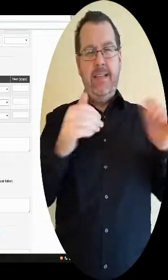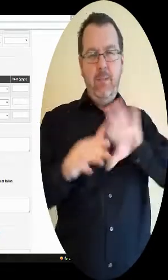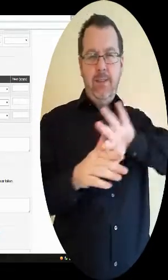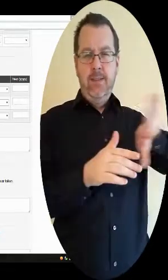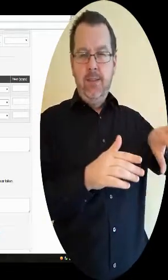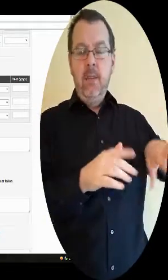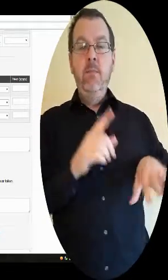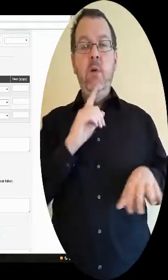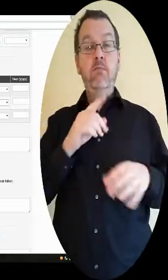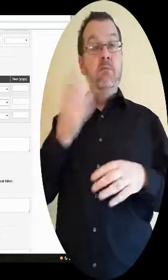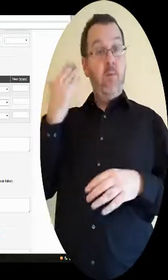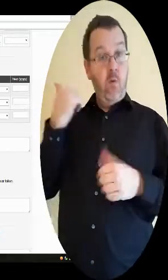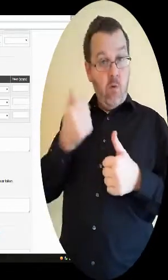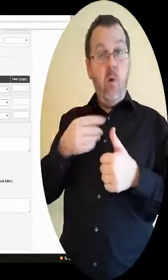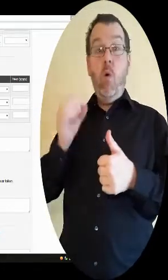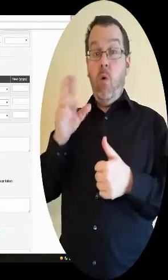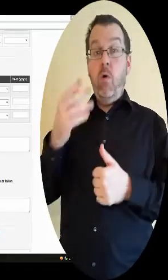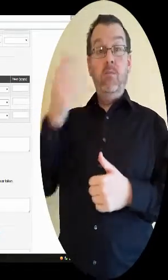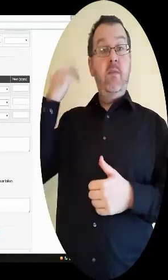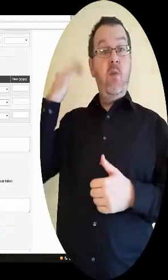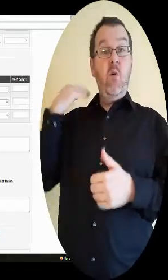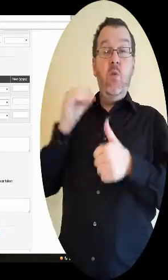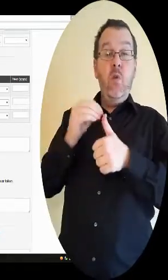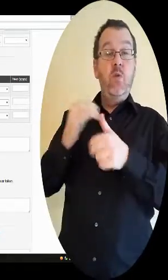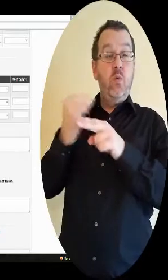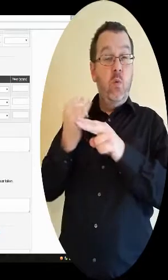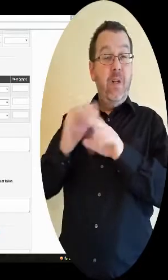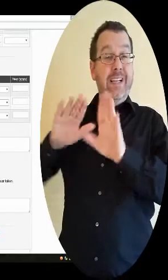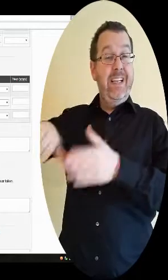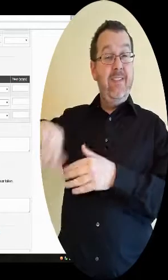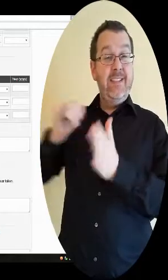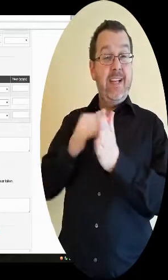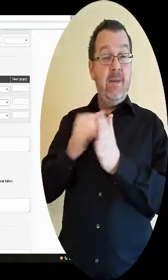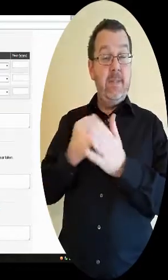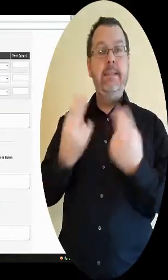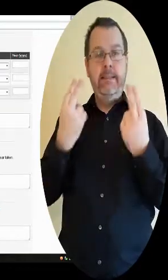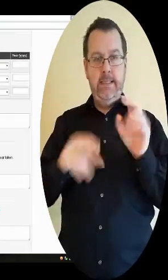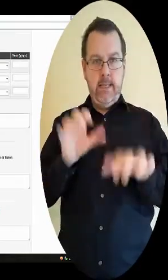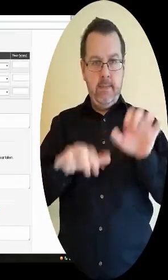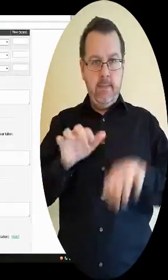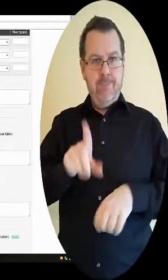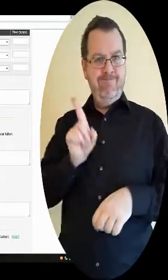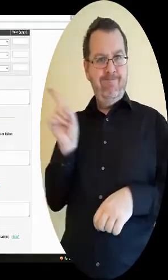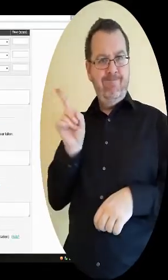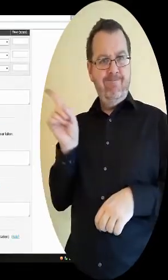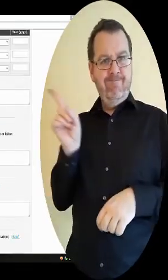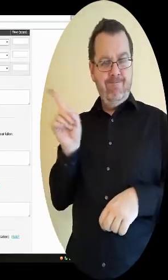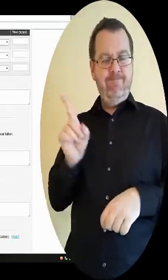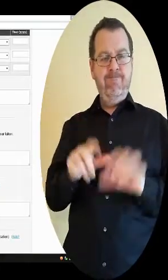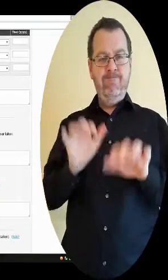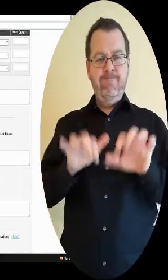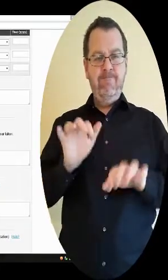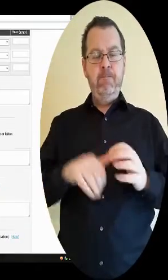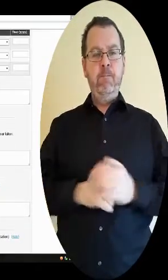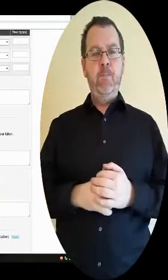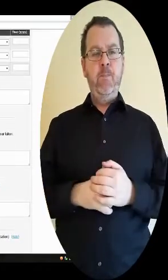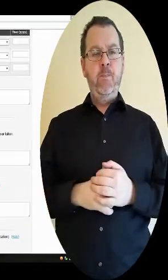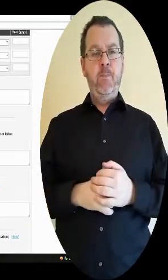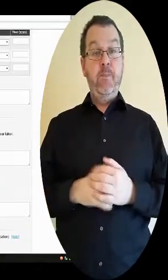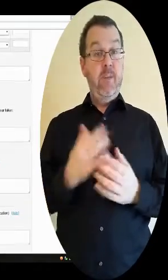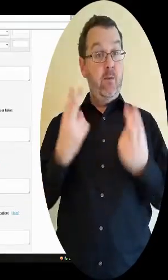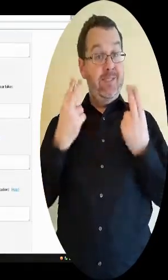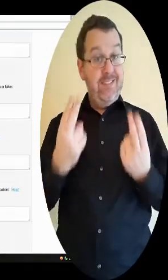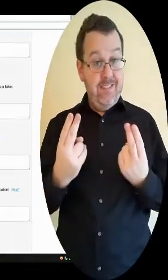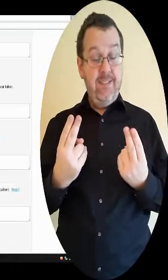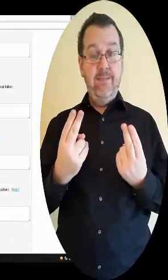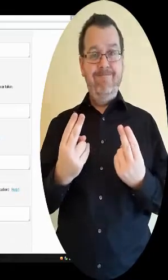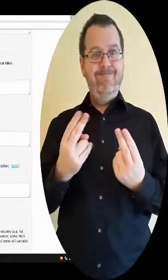or other school leaving examinations, please complete the relevant sections of the application form and, if